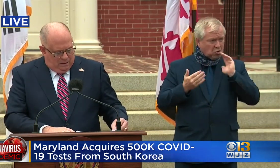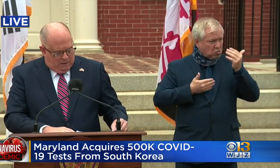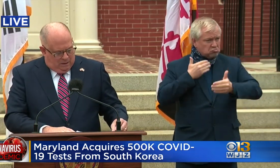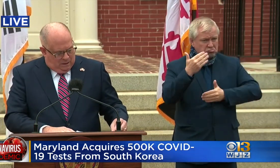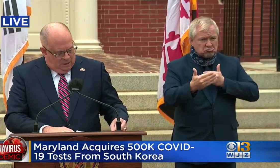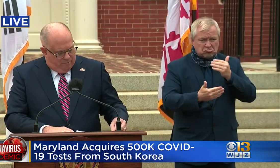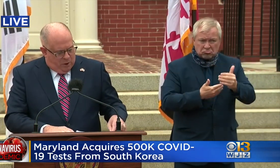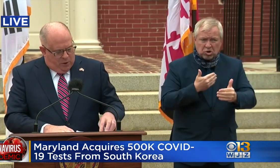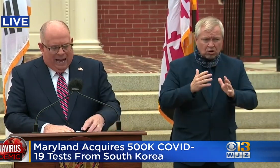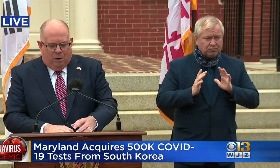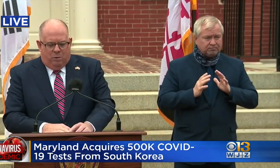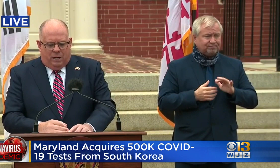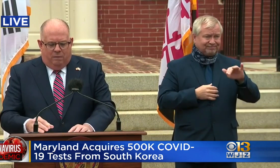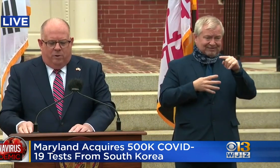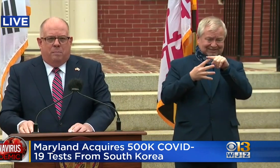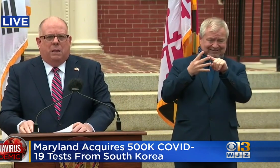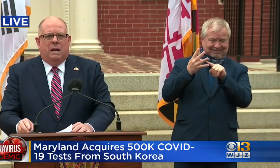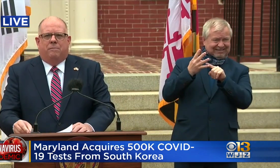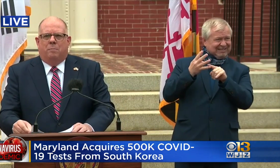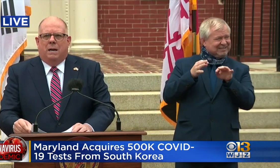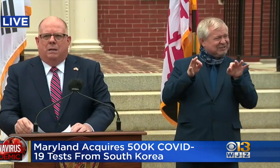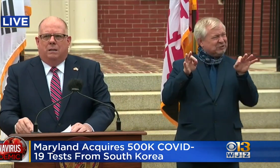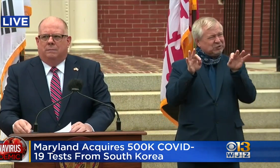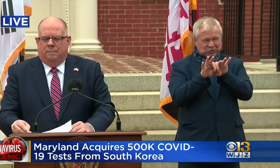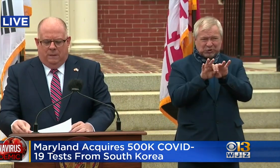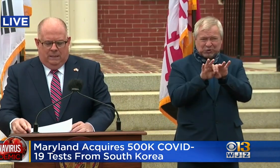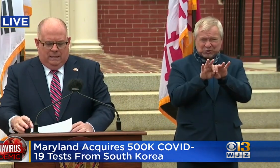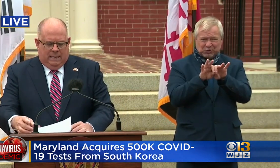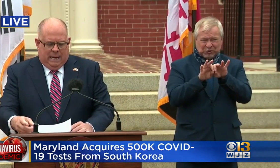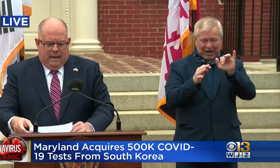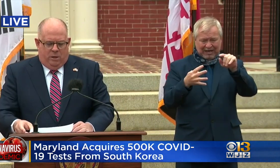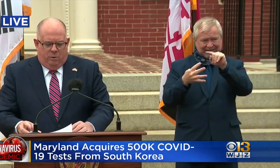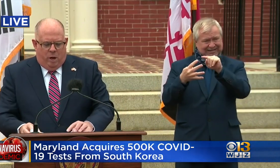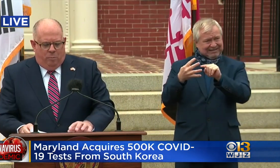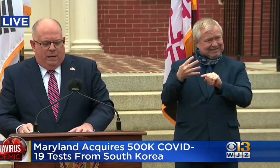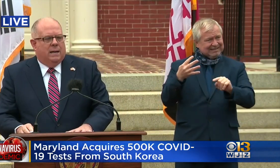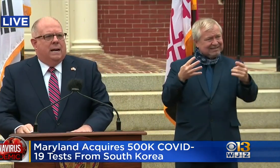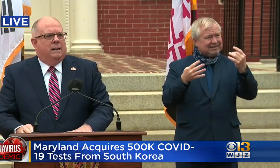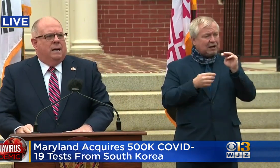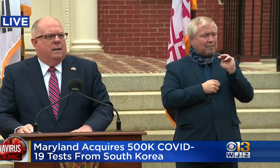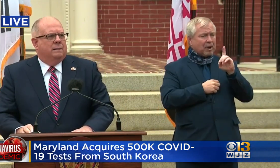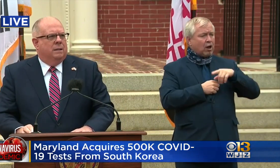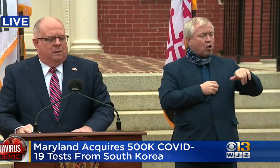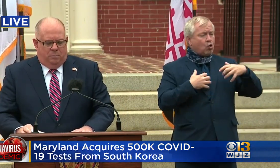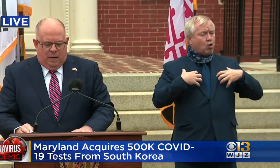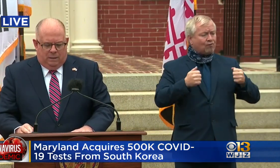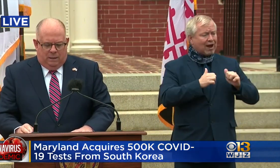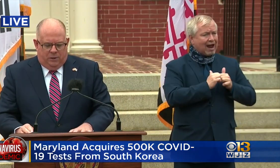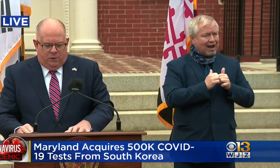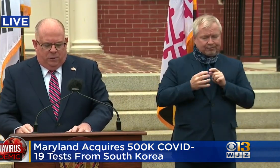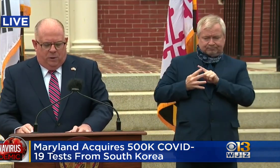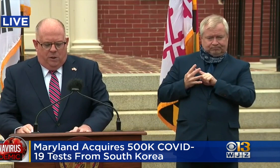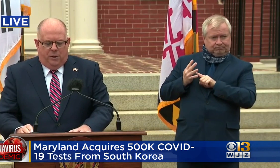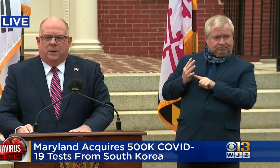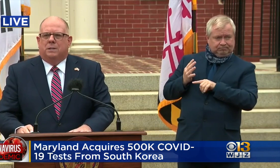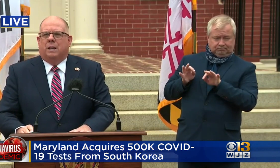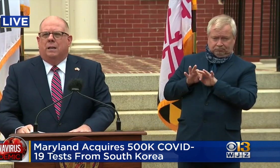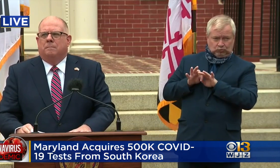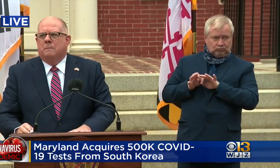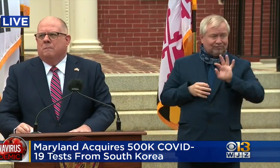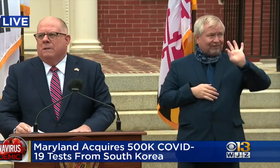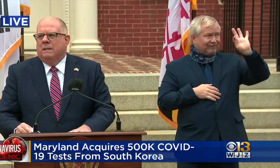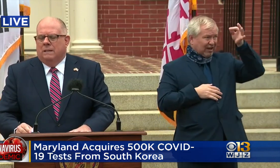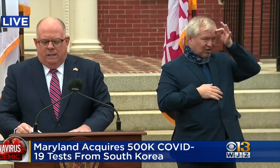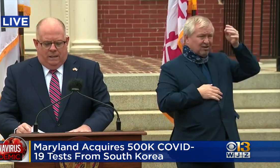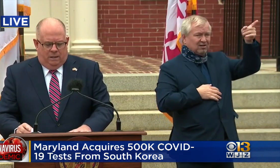of both our recovery plan for Maryland and the reopening guidelines that the president introduced on Thursday